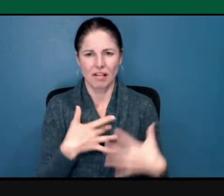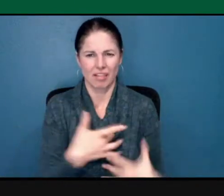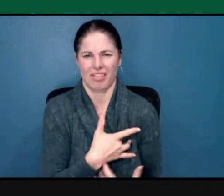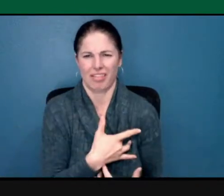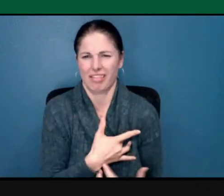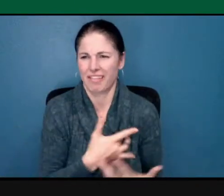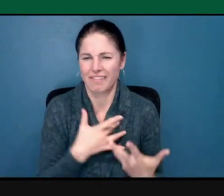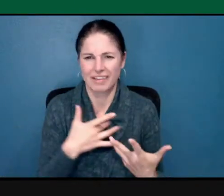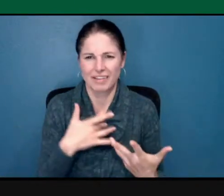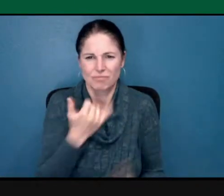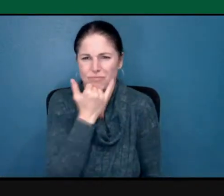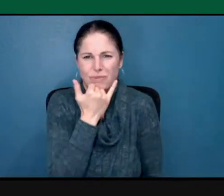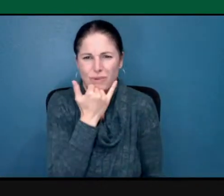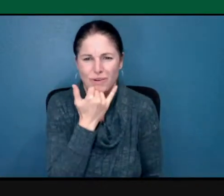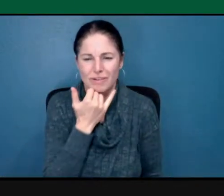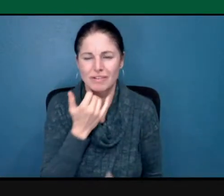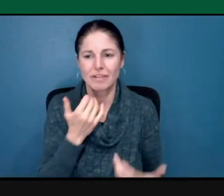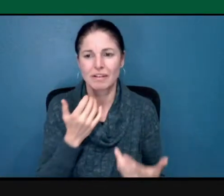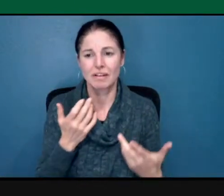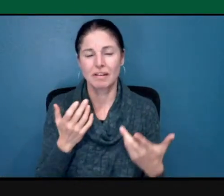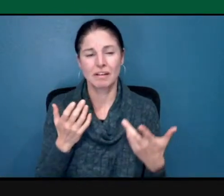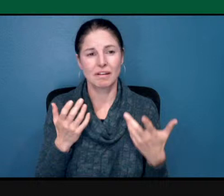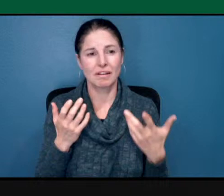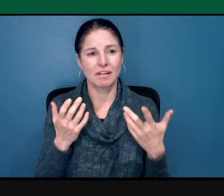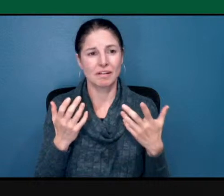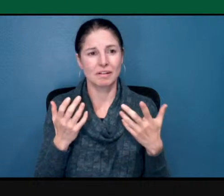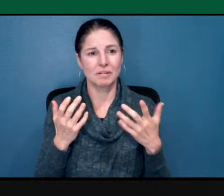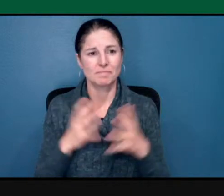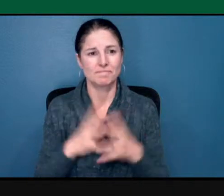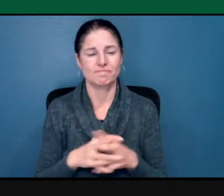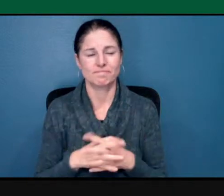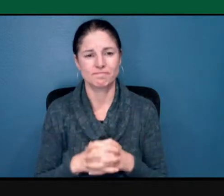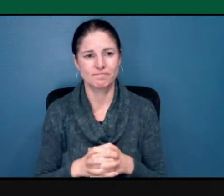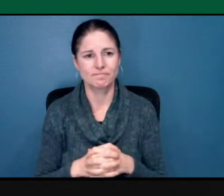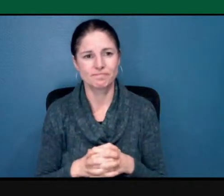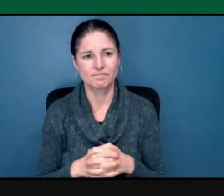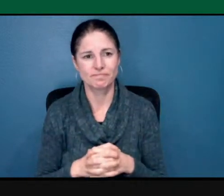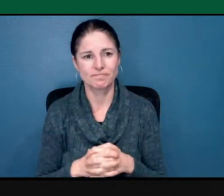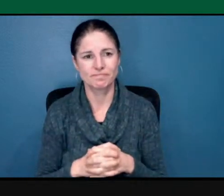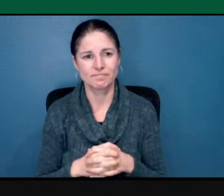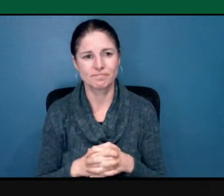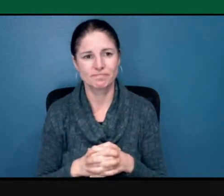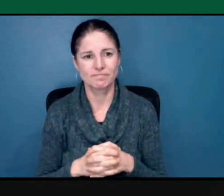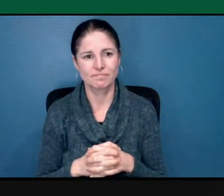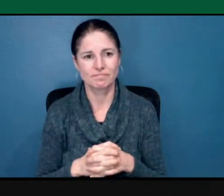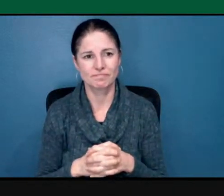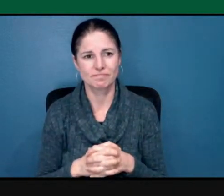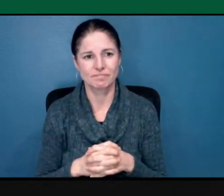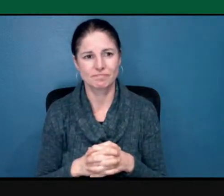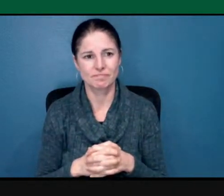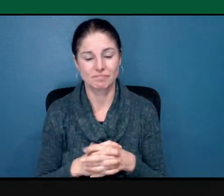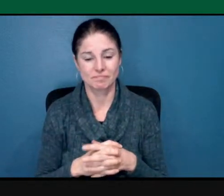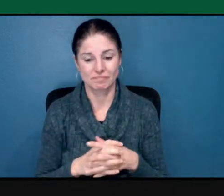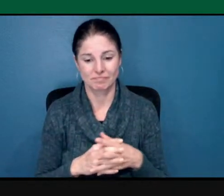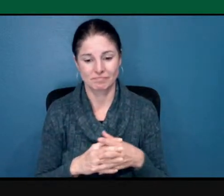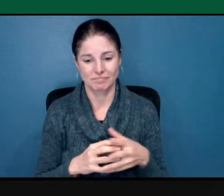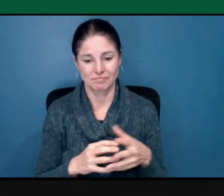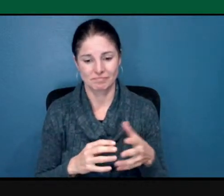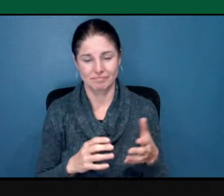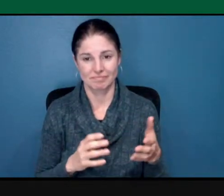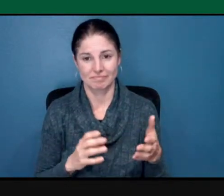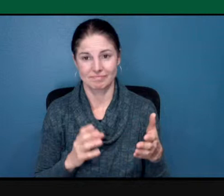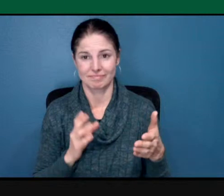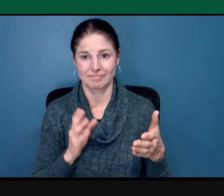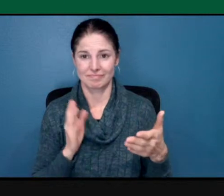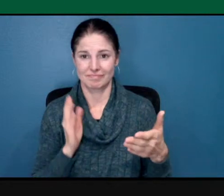standing for everything that this university does not stand for.